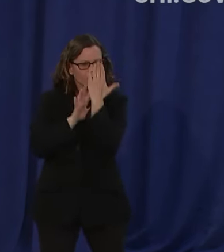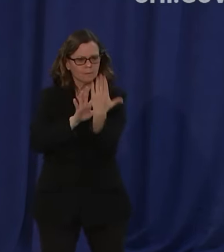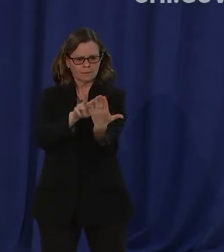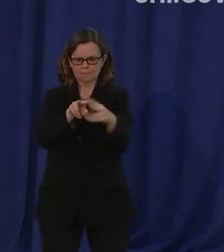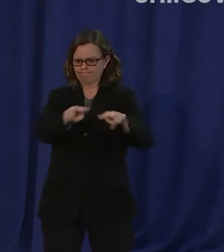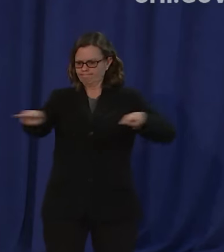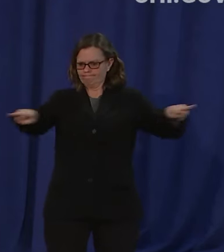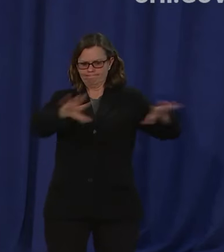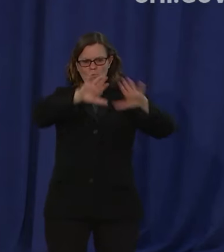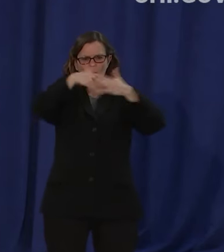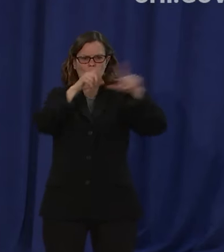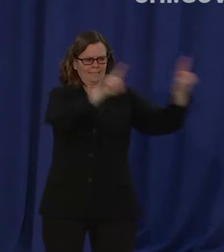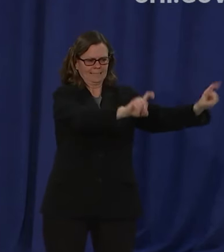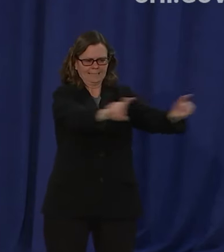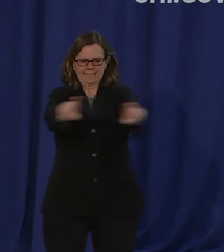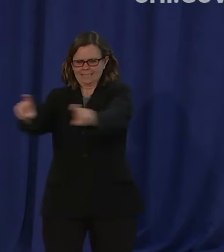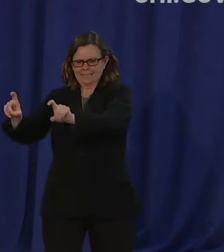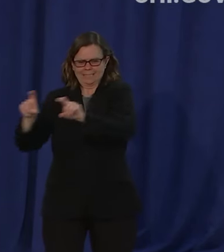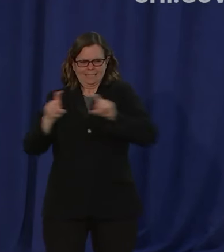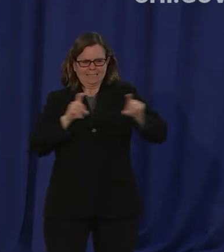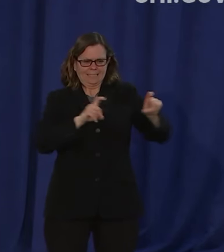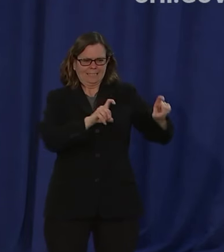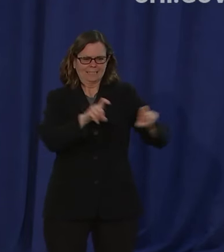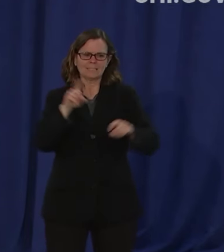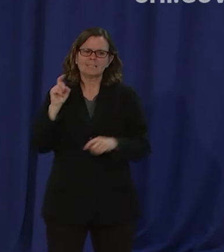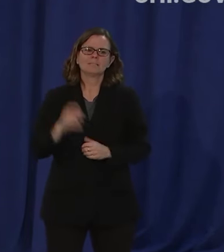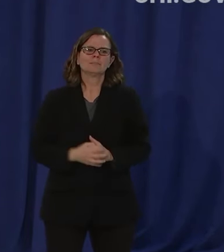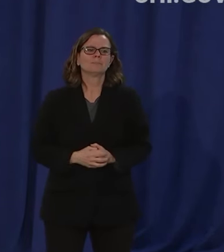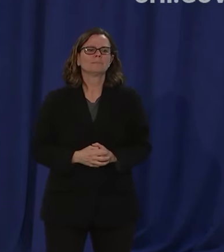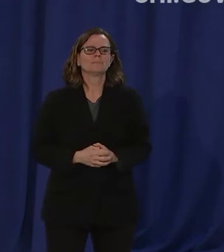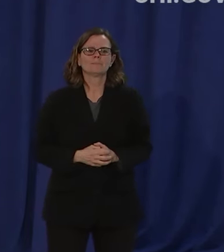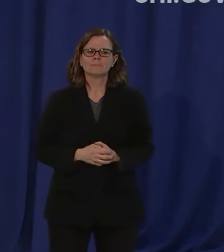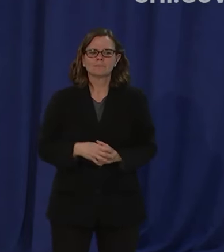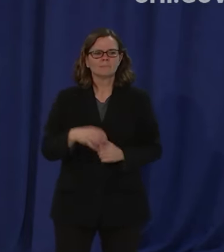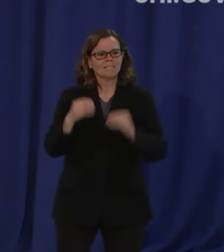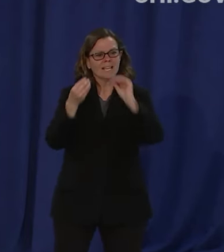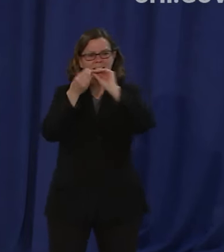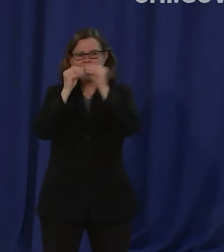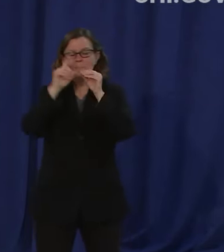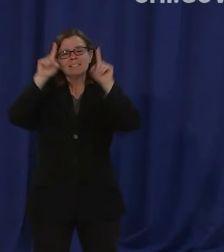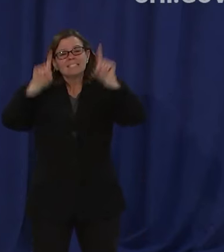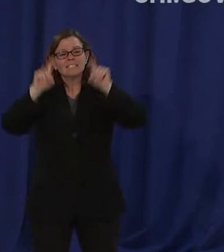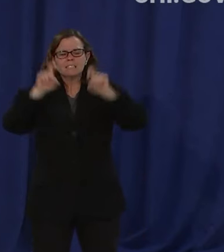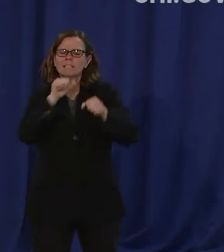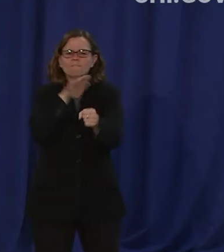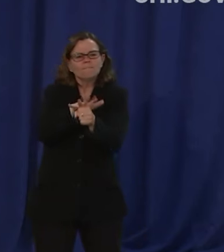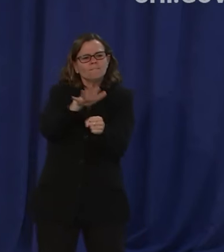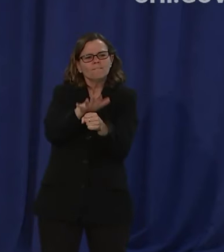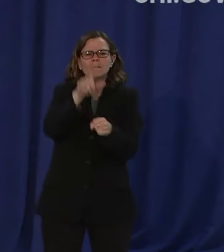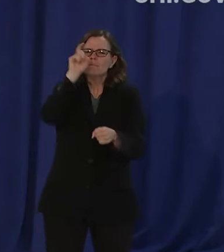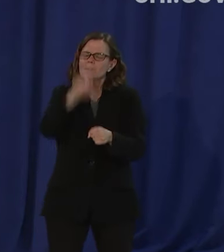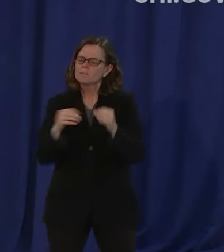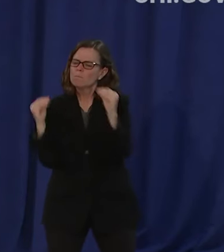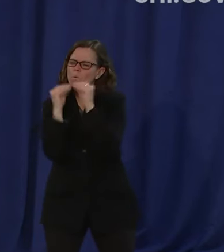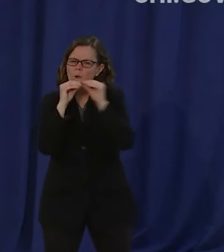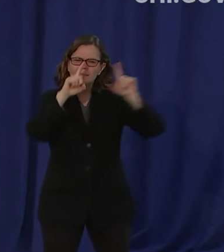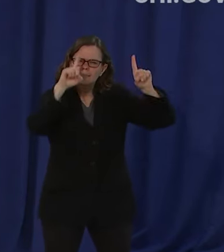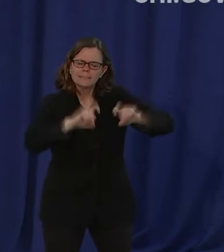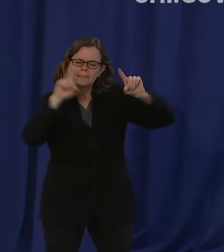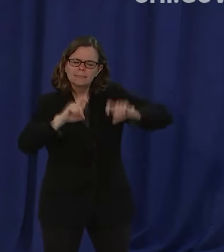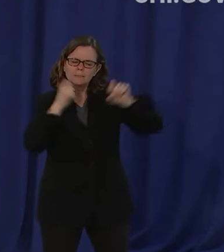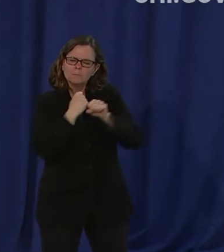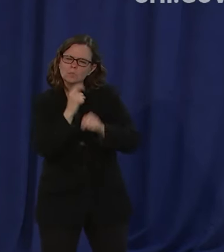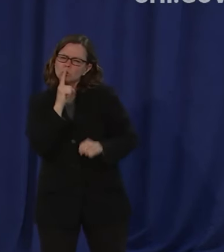substantial increase in the amount of testing that we're able to do on a day-to-day basis and finally um yesterday the city